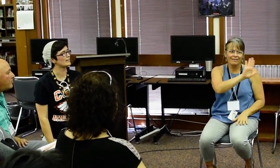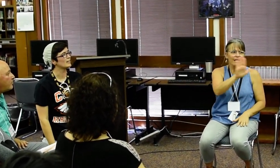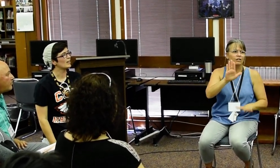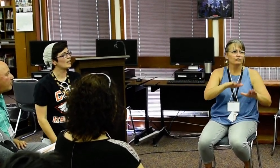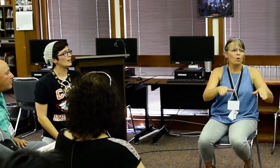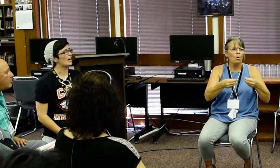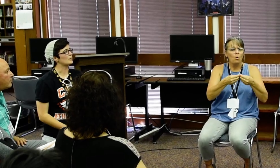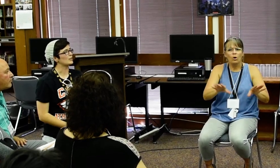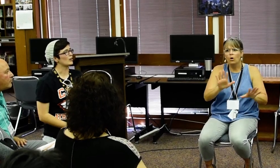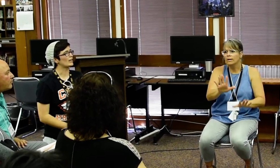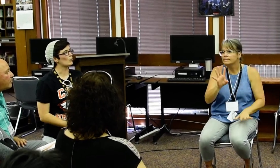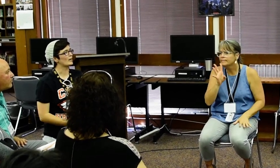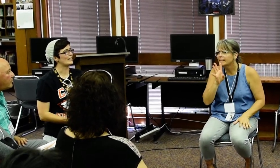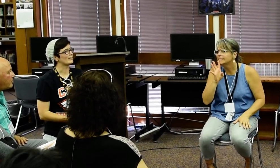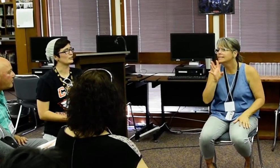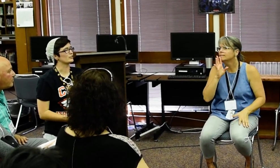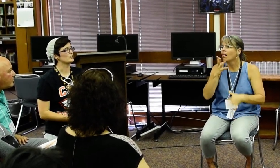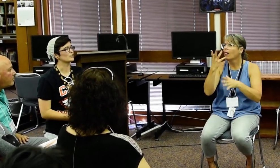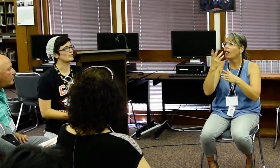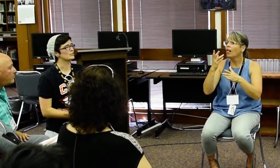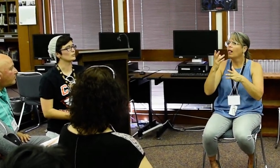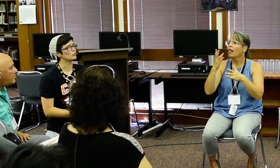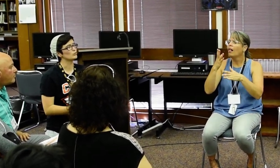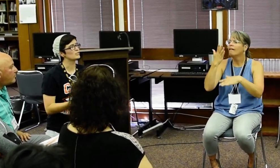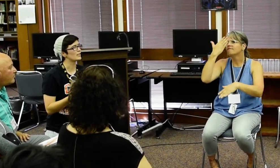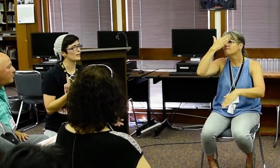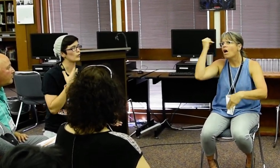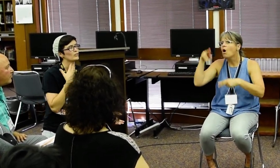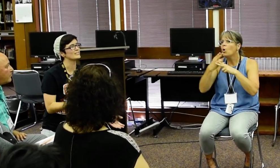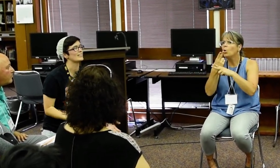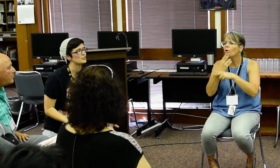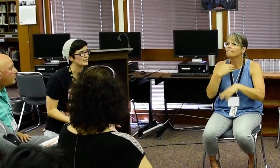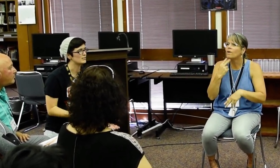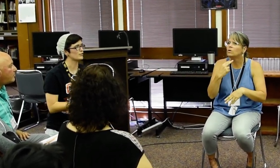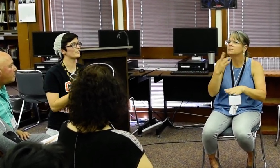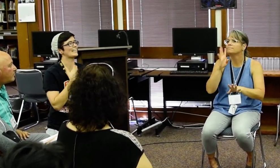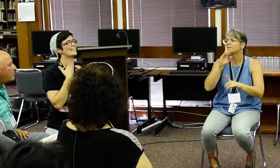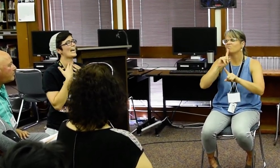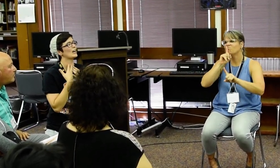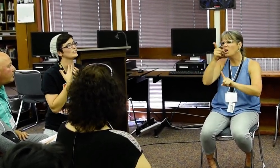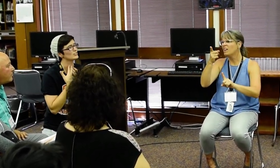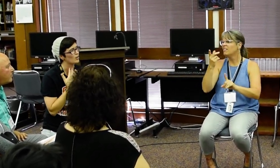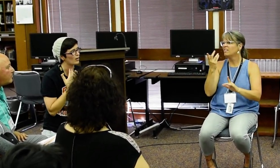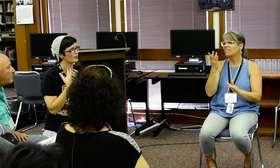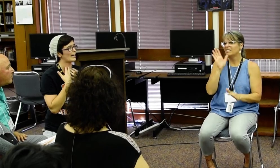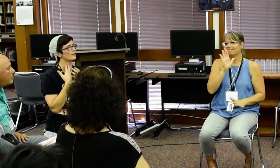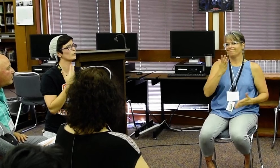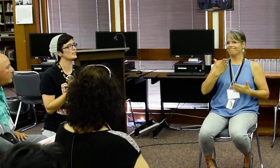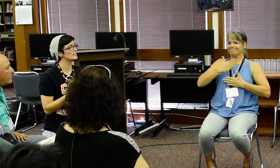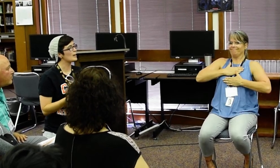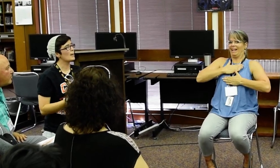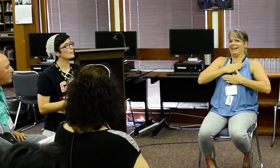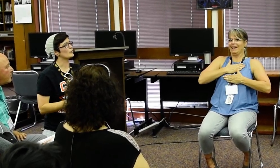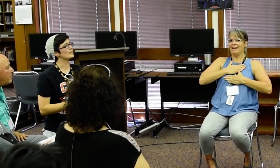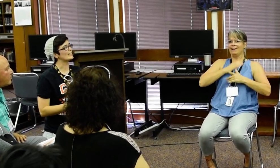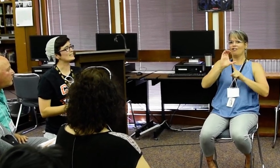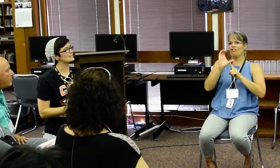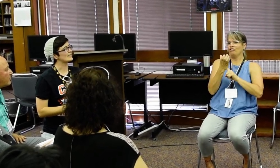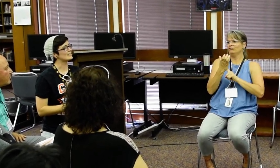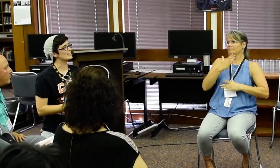not wanting your children to lose their vocalizations or forgetting how to talk or how to voice, but really it's